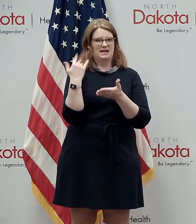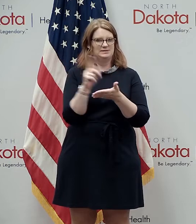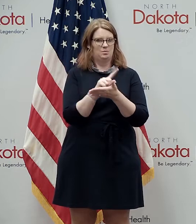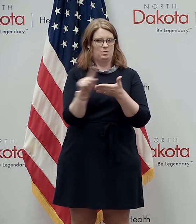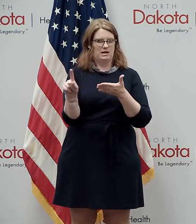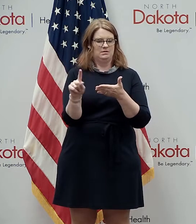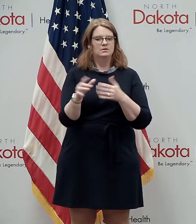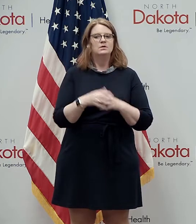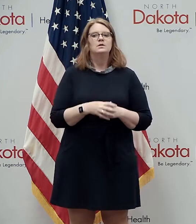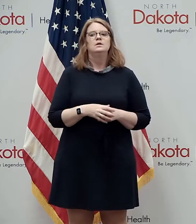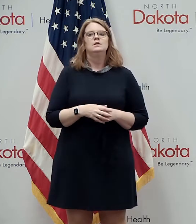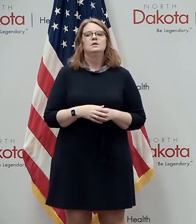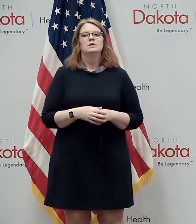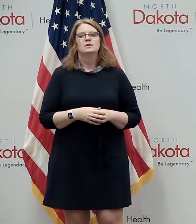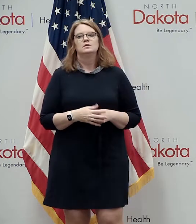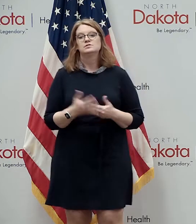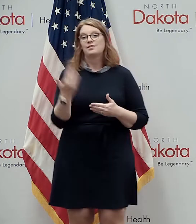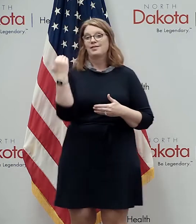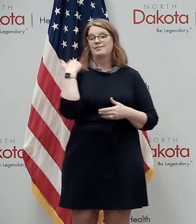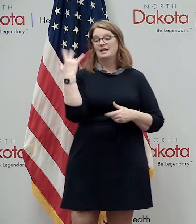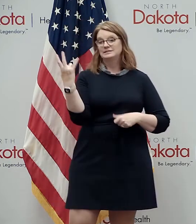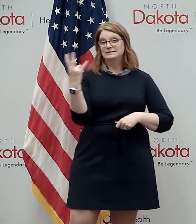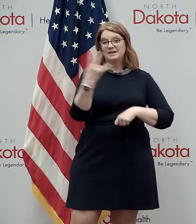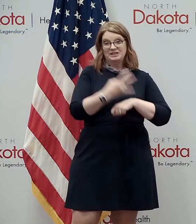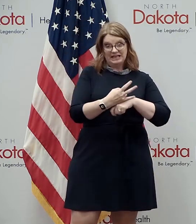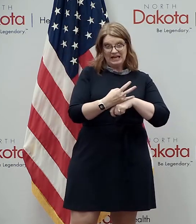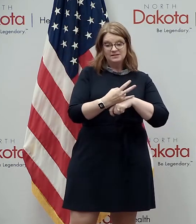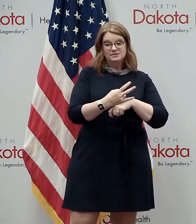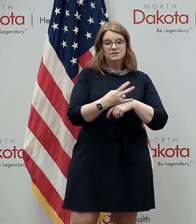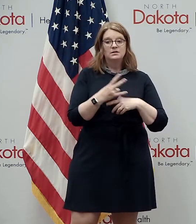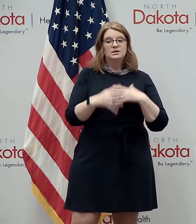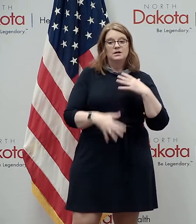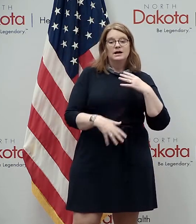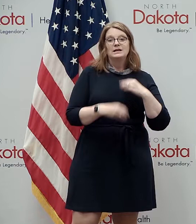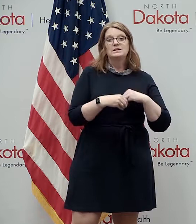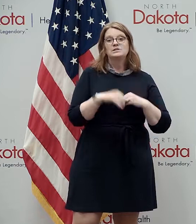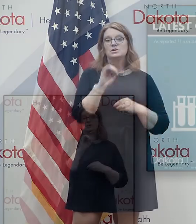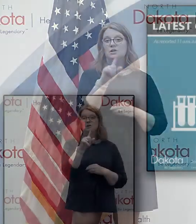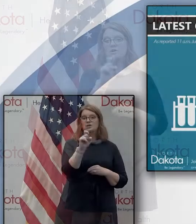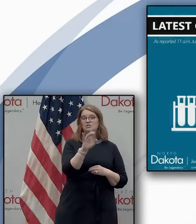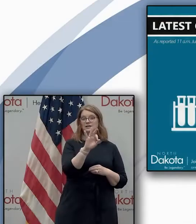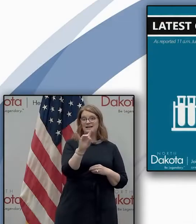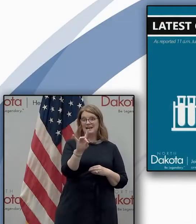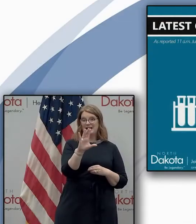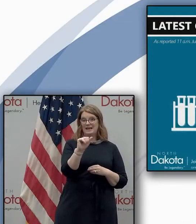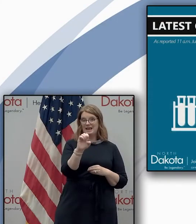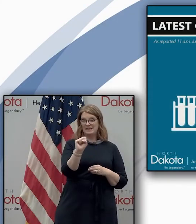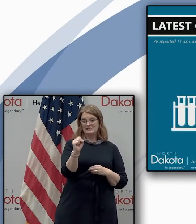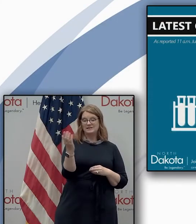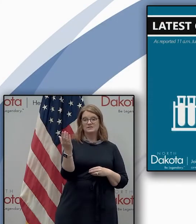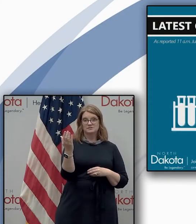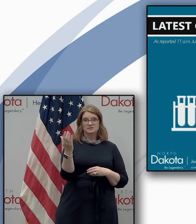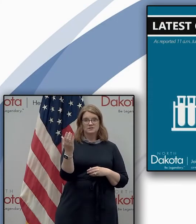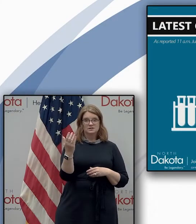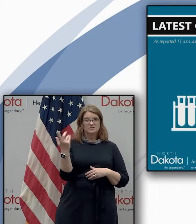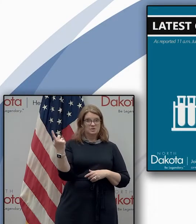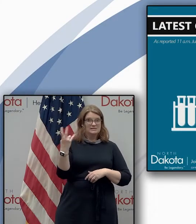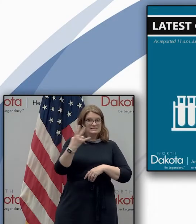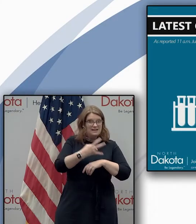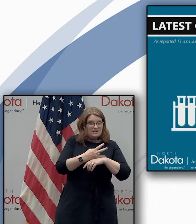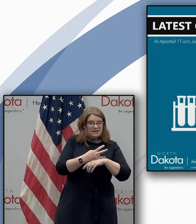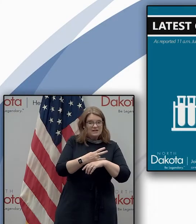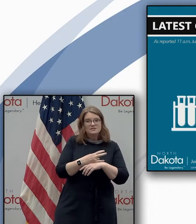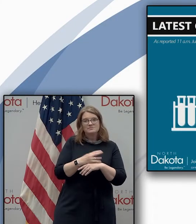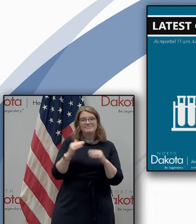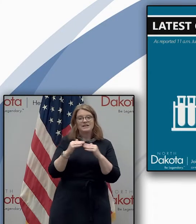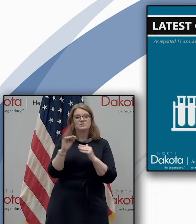during that time over the course of the last seven days we confirmed another 198 cases over seven days of COVID-19